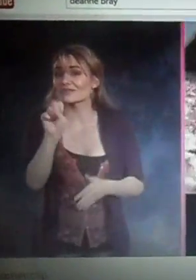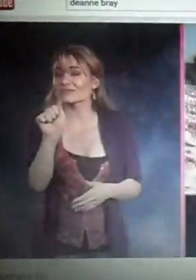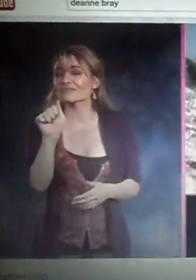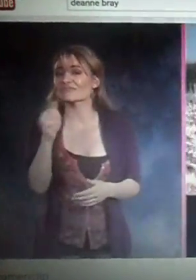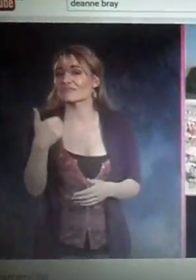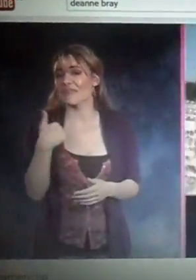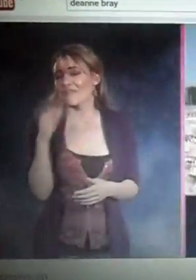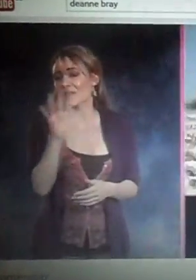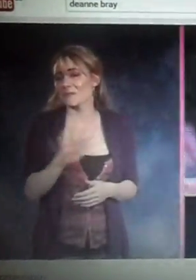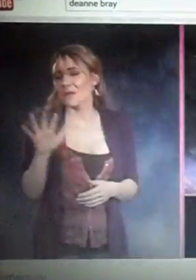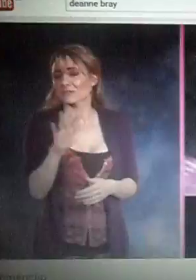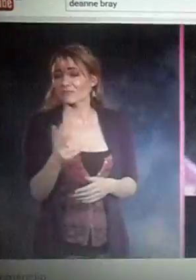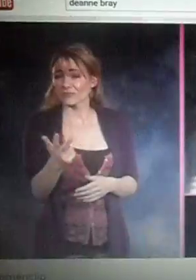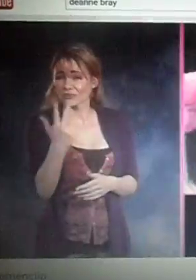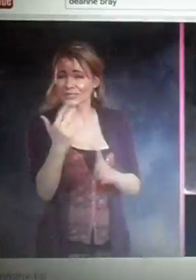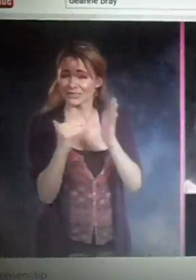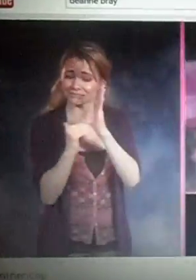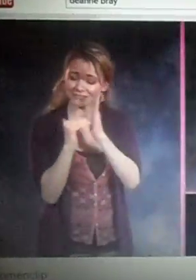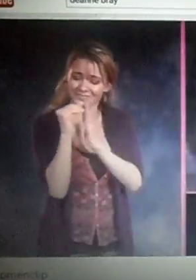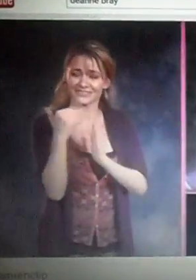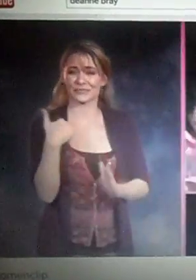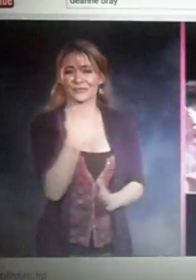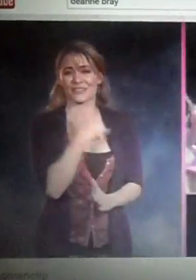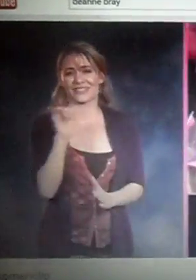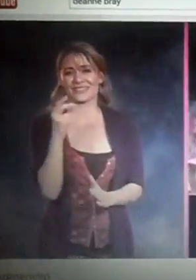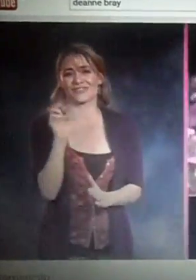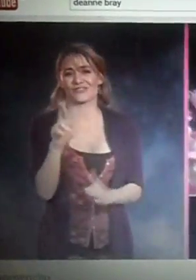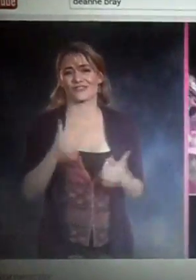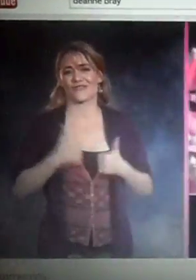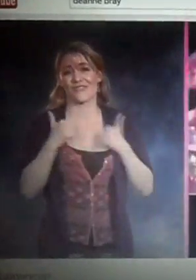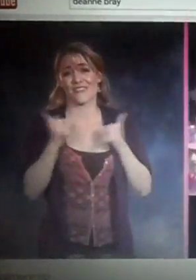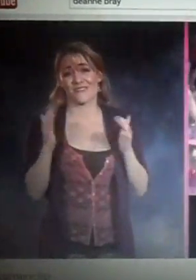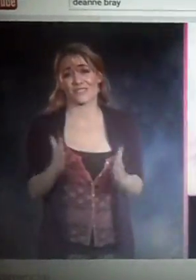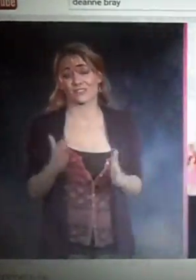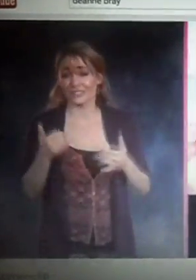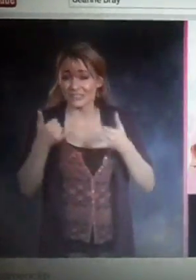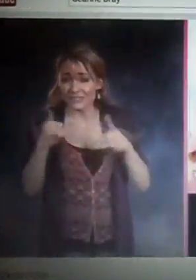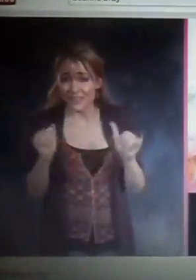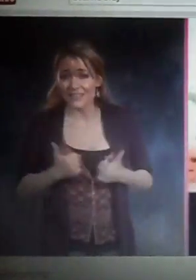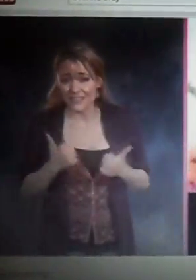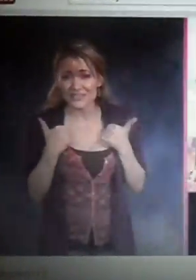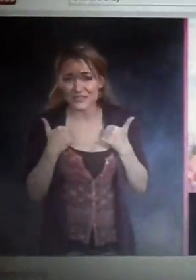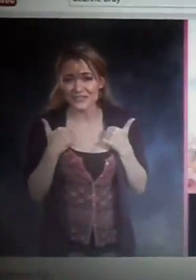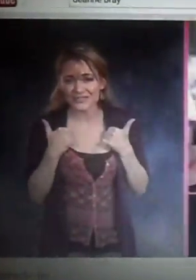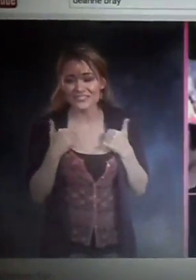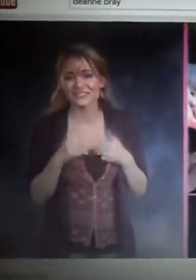There are more than two and a half million breast cancer survivors alive in the U.S. today.